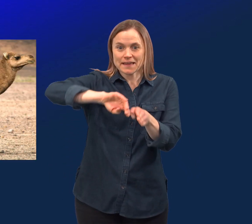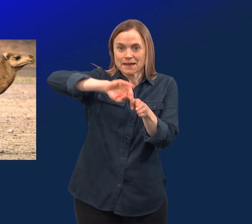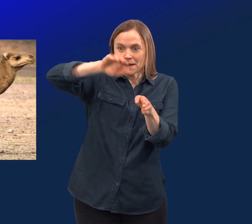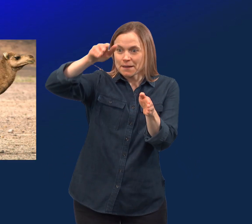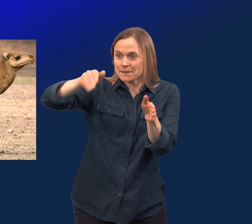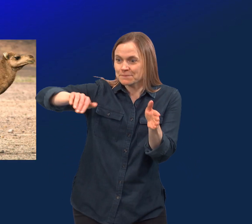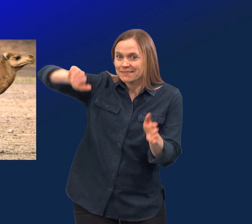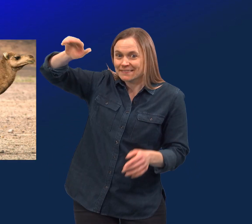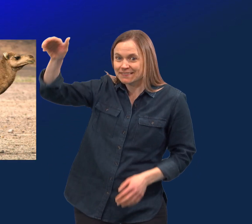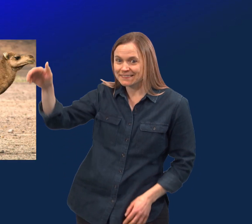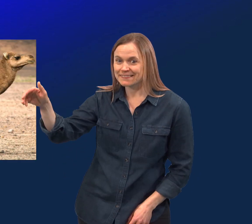Camel